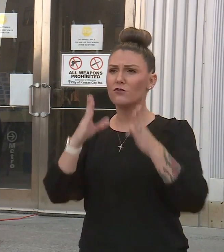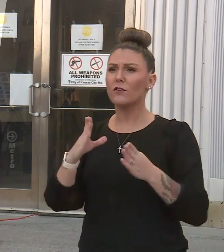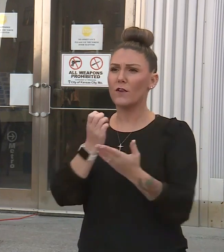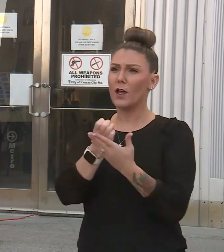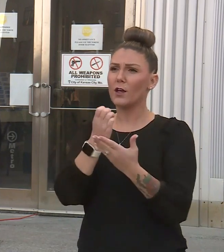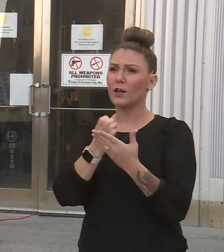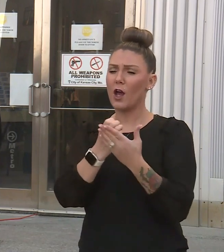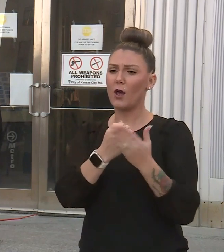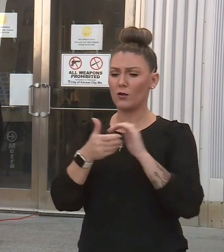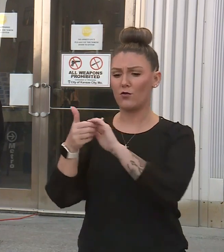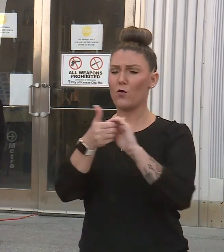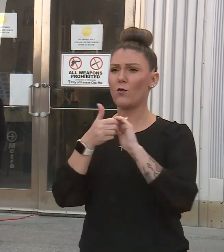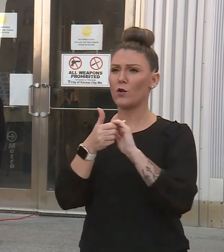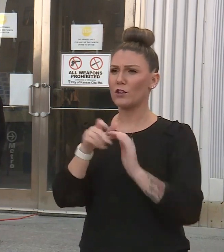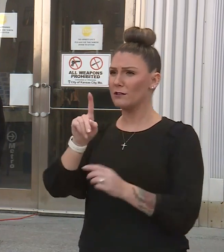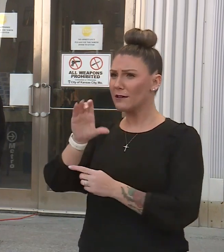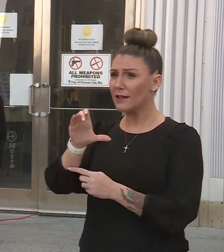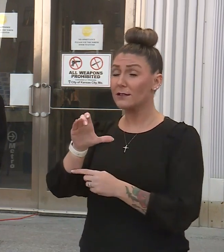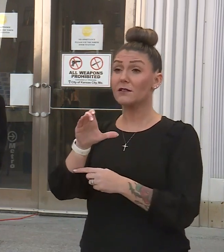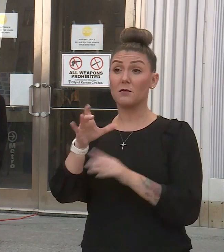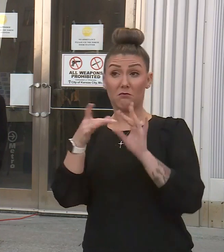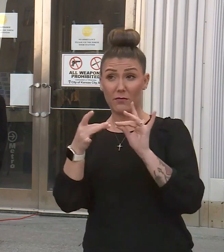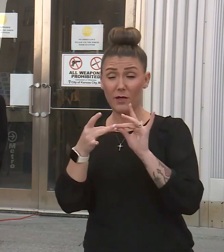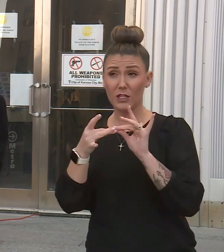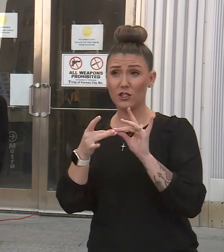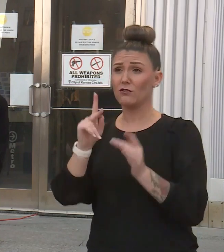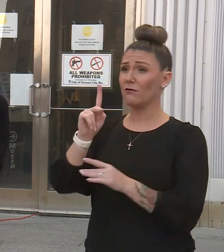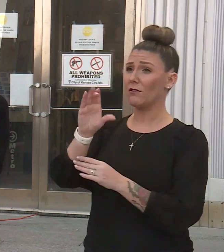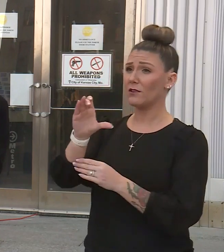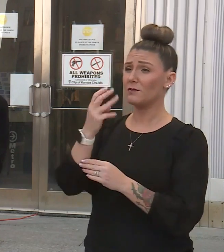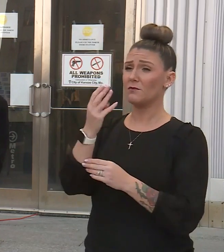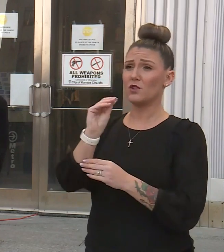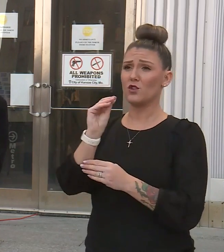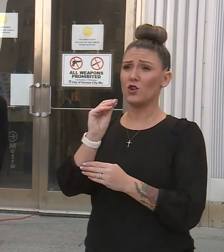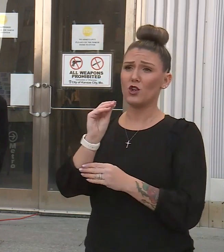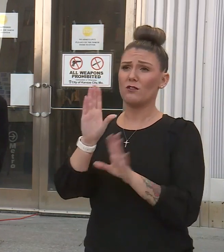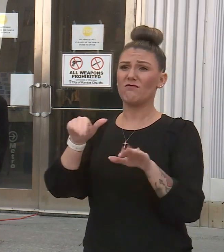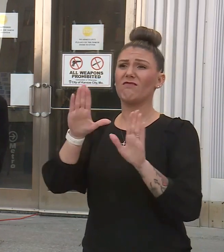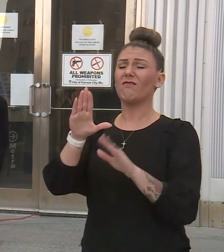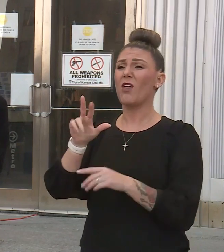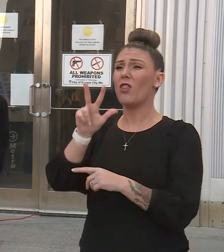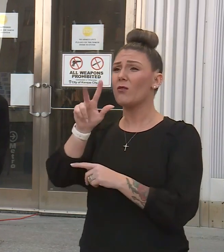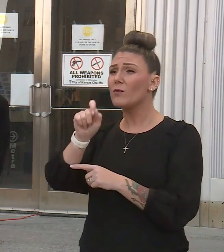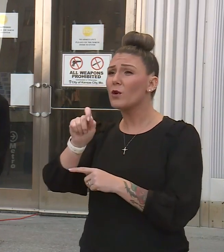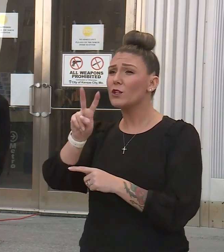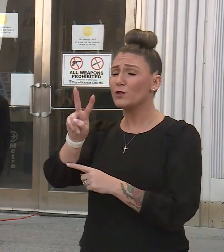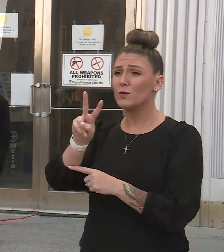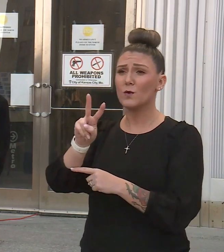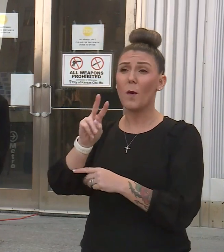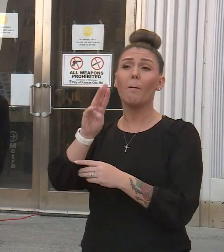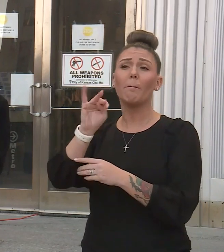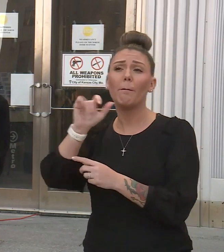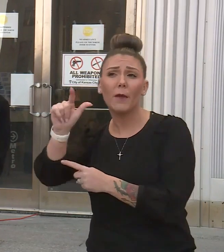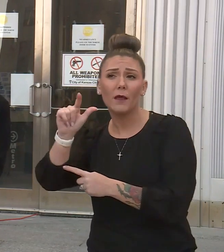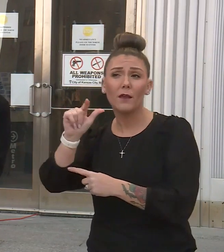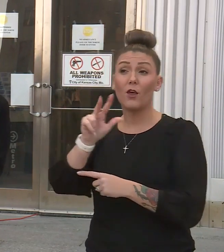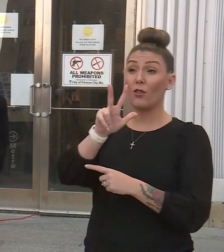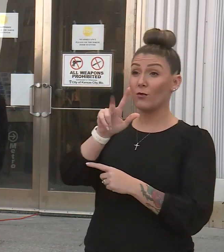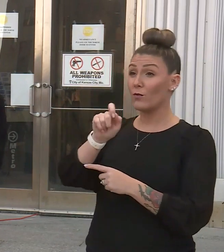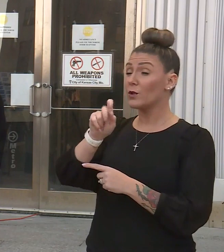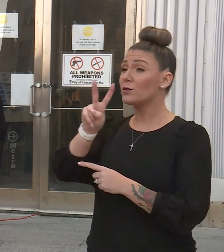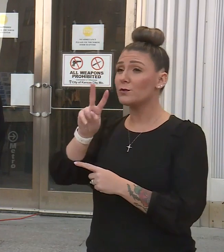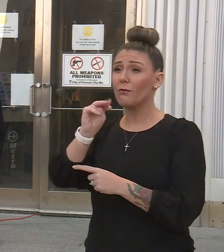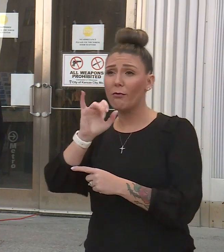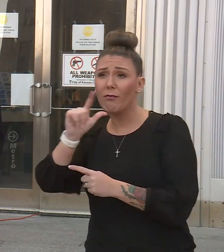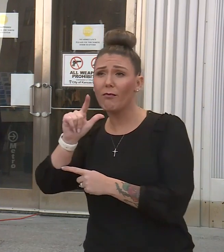Development Corporation of Kansas City who noted that Kansas City, Missouri has given out more than 3.2 million dollars, 3.2 million dollars